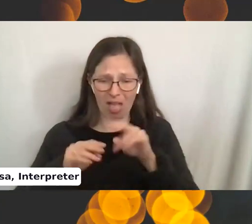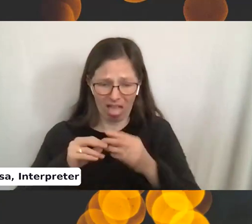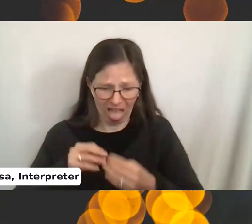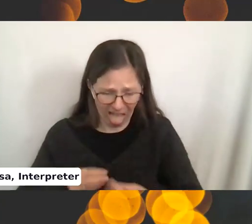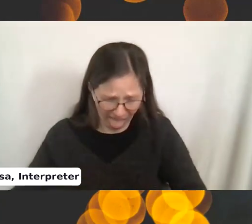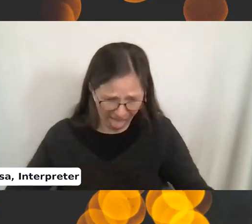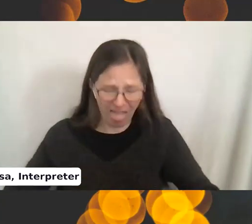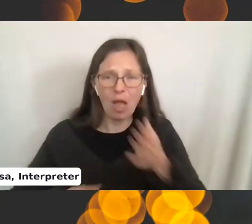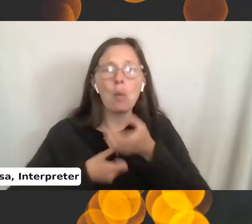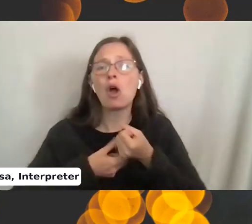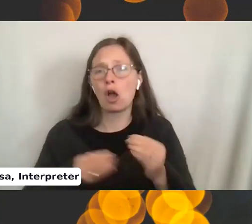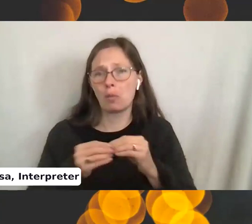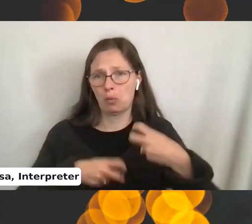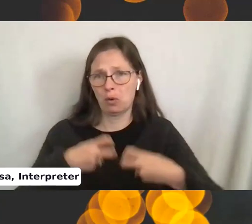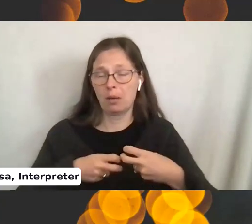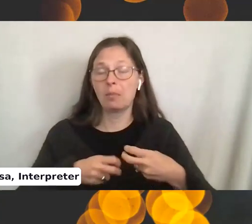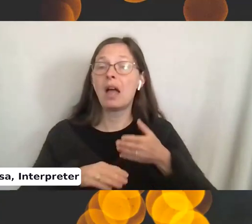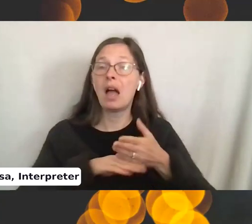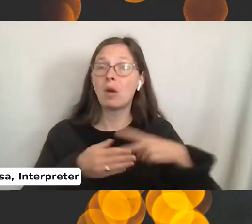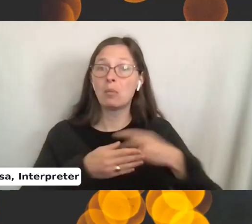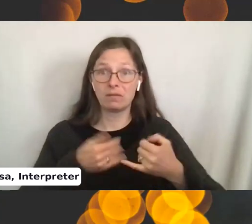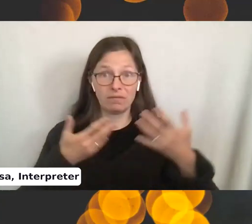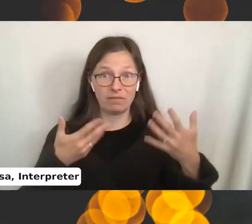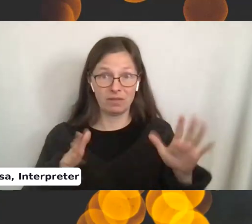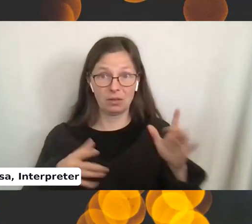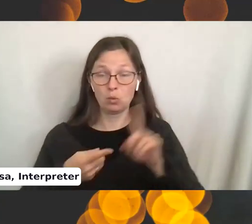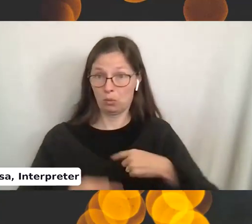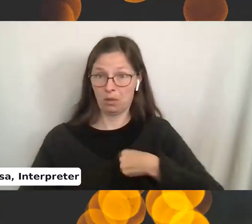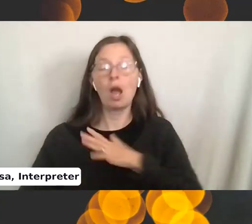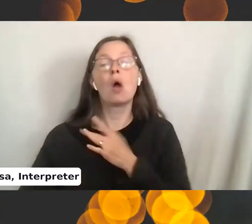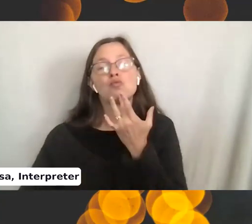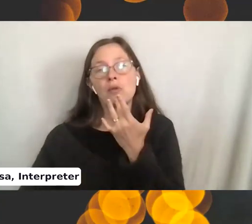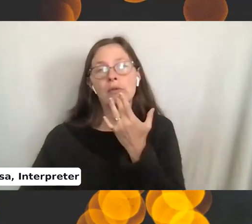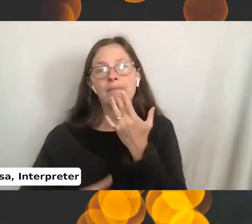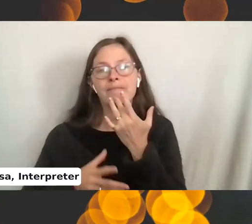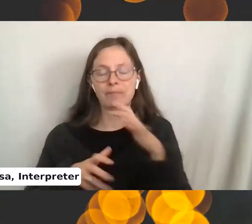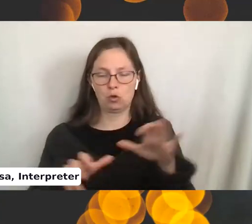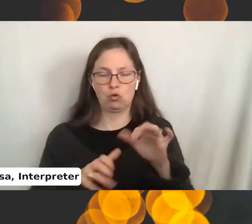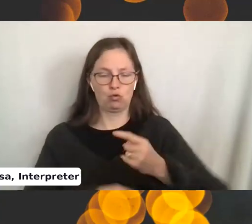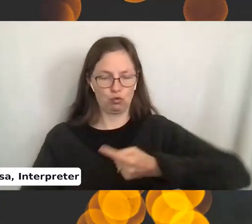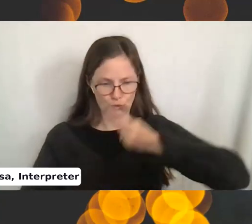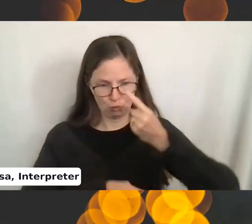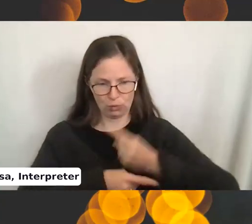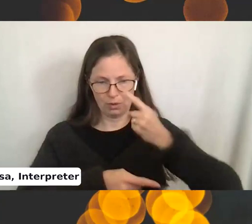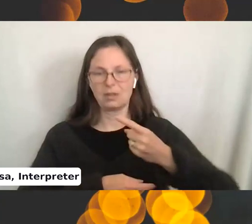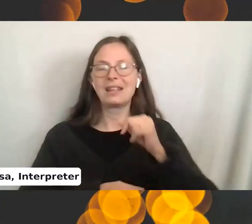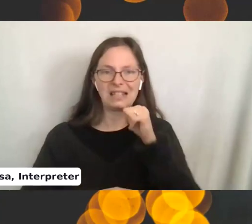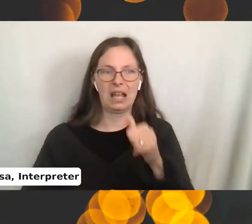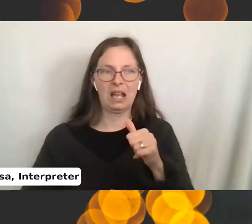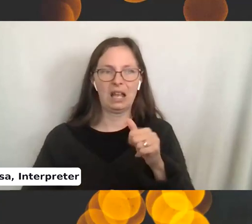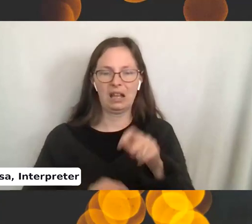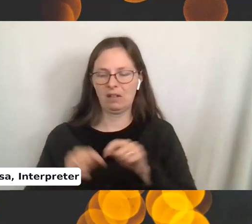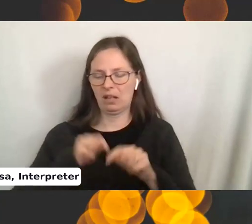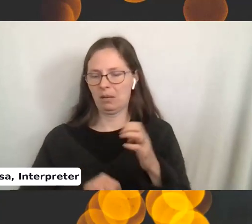more trouble than it's worth. And when the project is done, to me, I'd rather have done it right than have to, like, go back